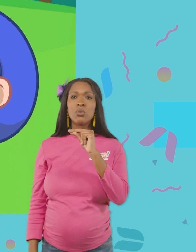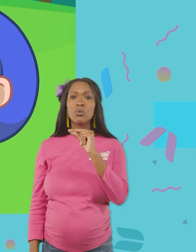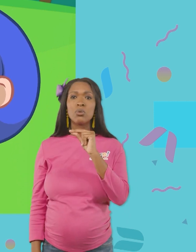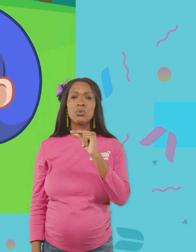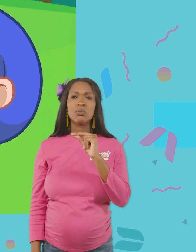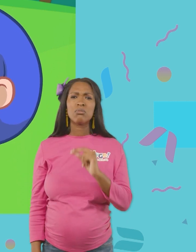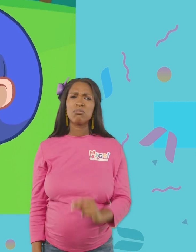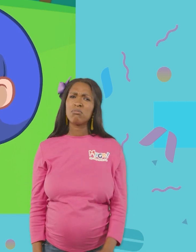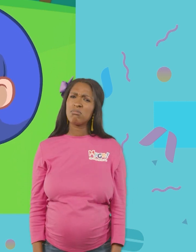Hmm.